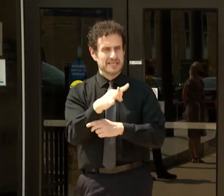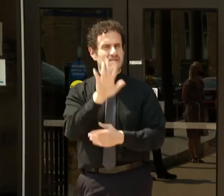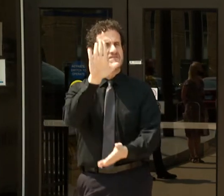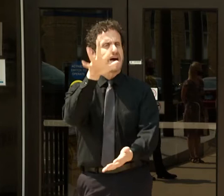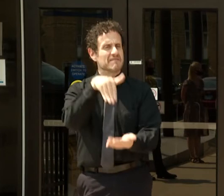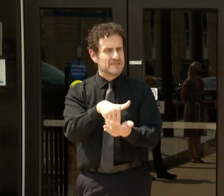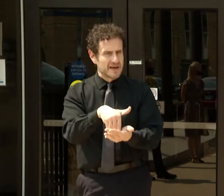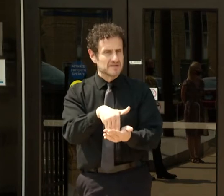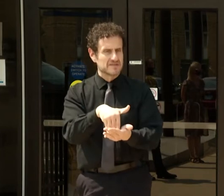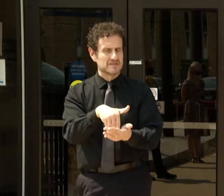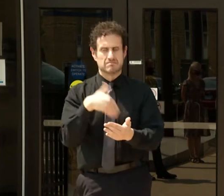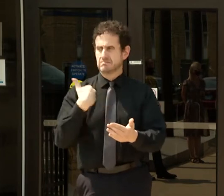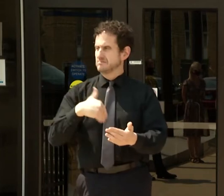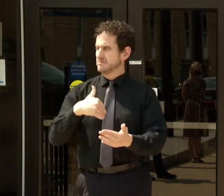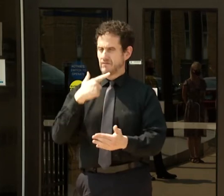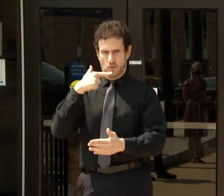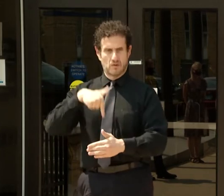,000.